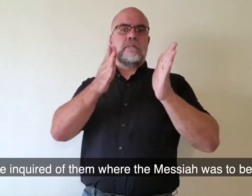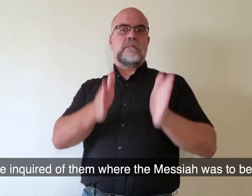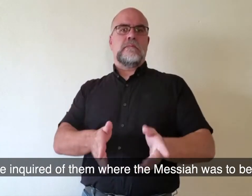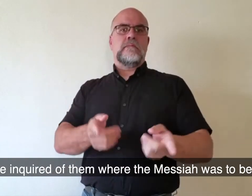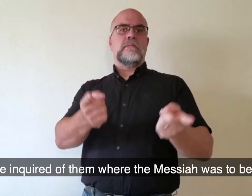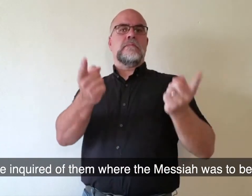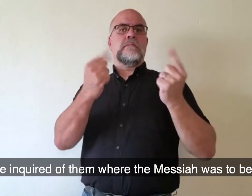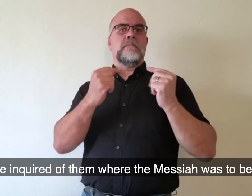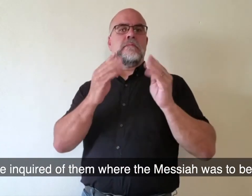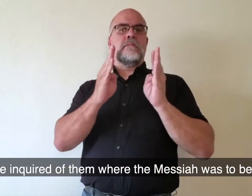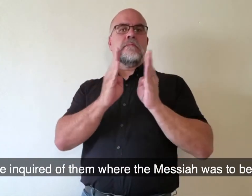be born.